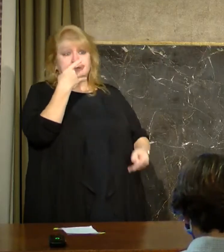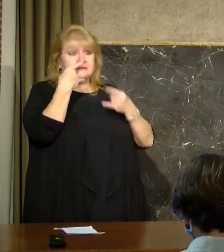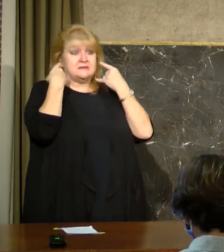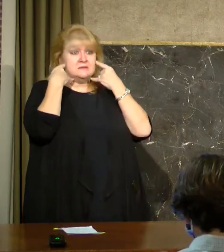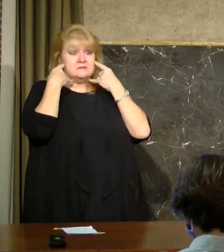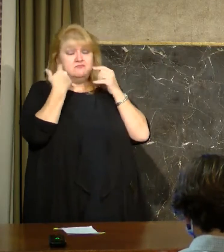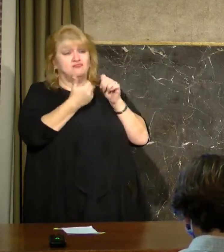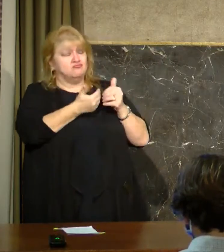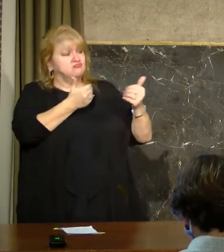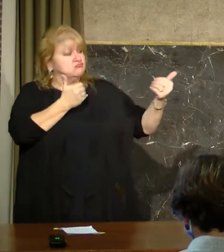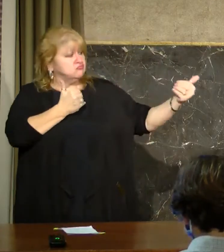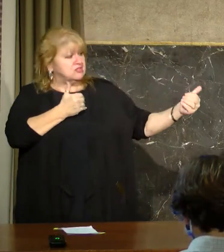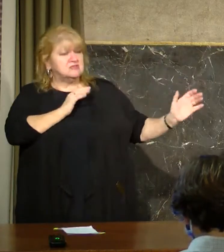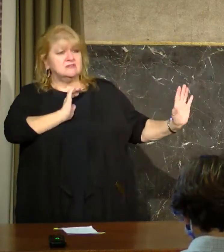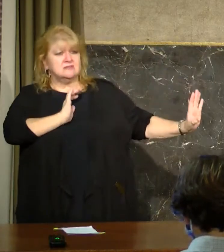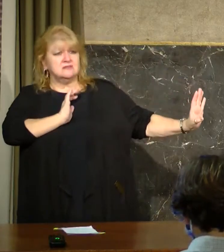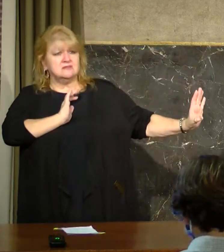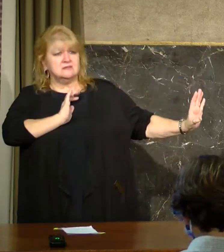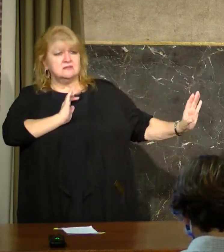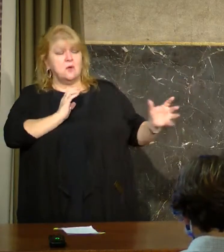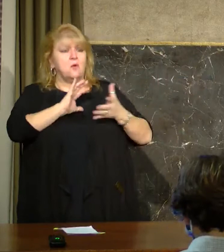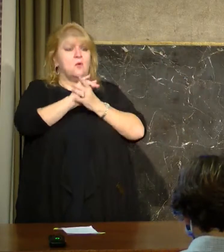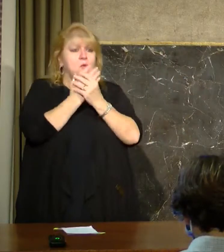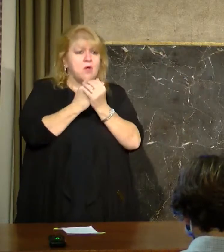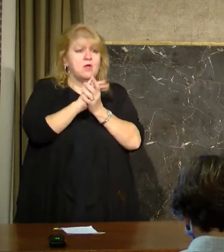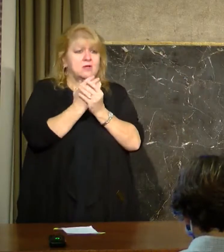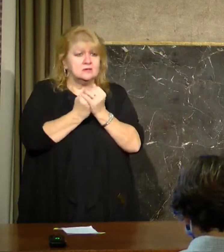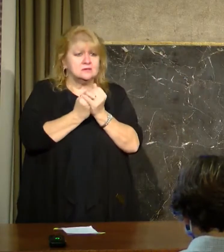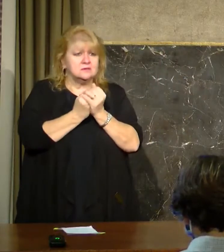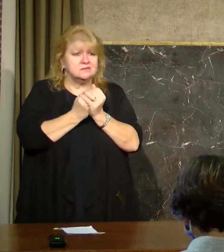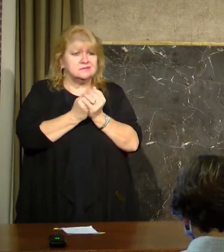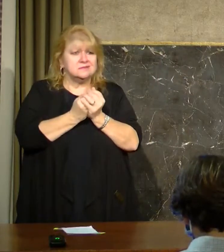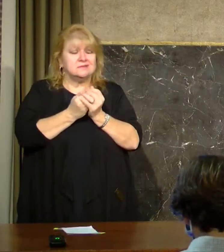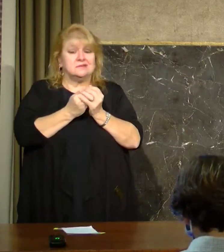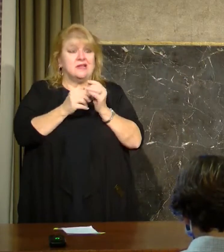Distance. Wash your hands. Stay home when you're sick.